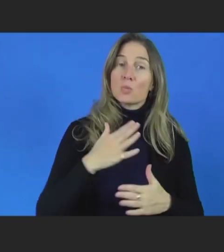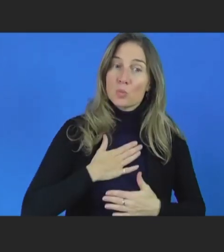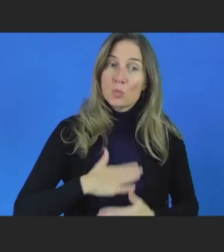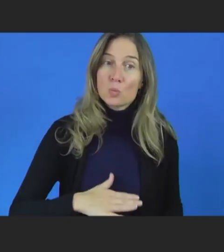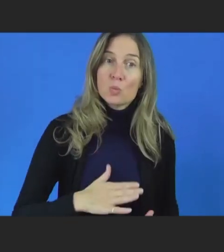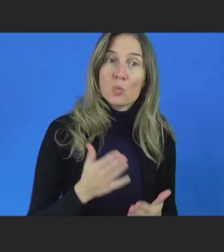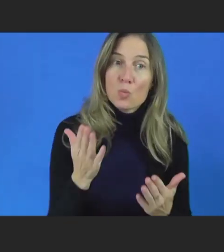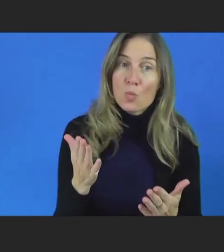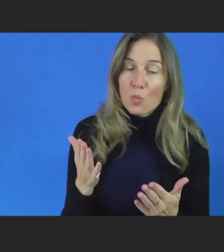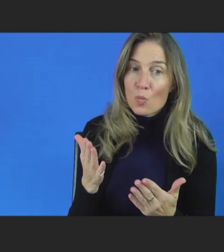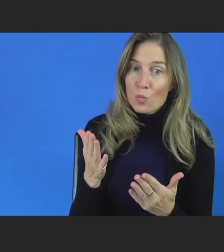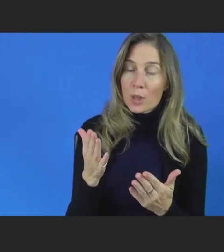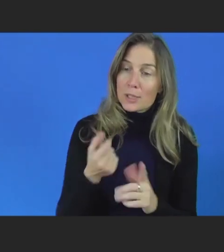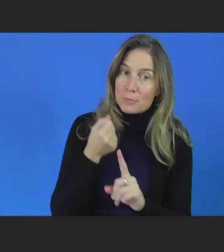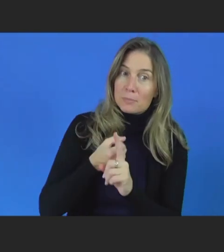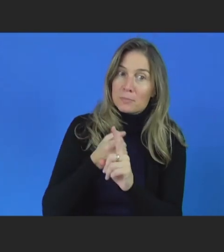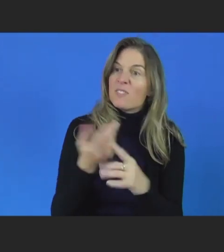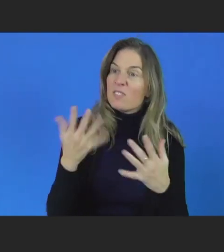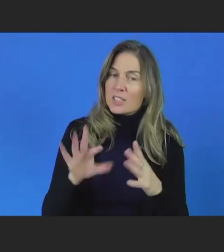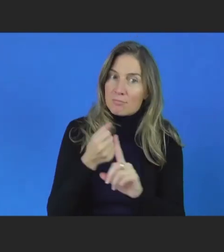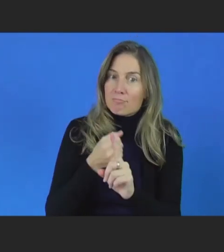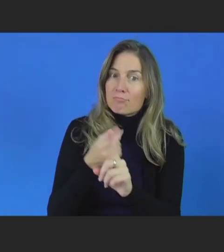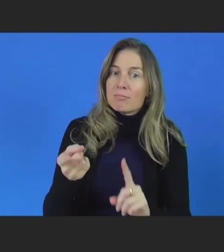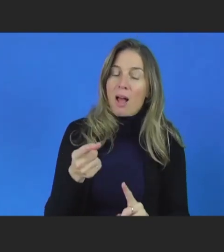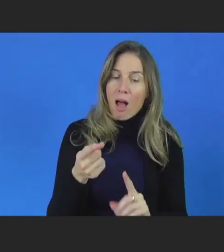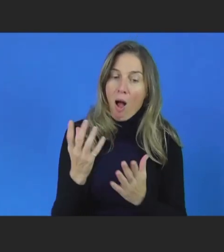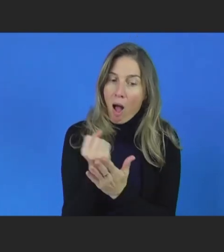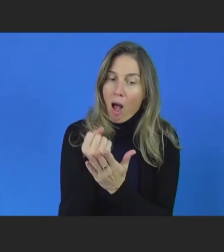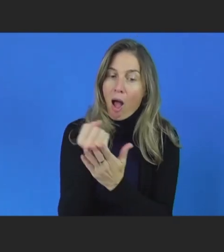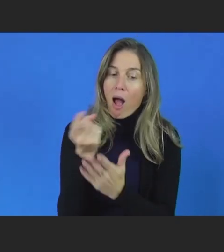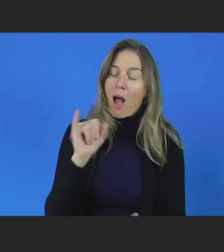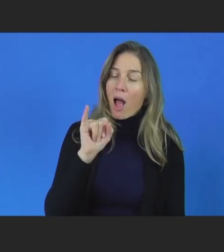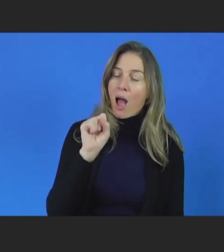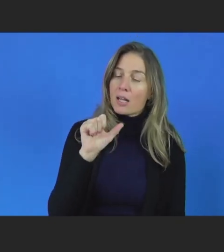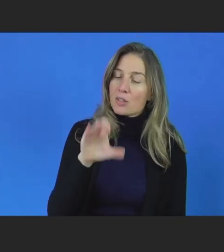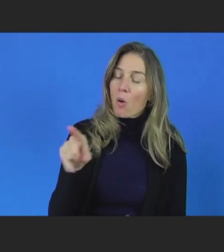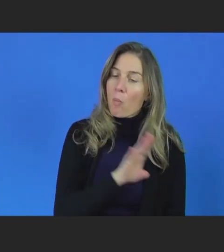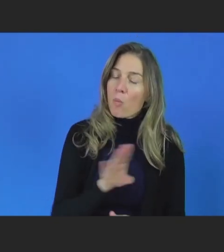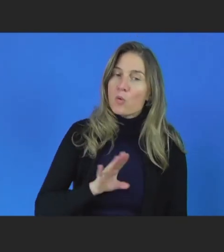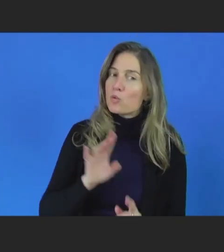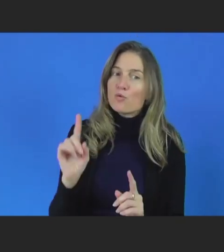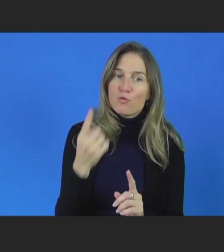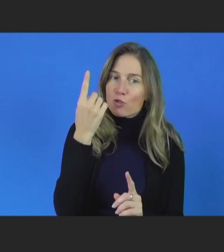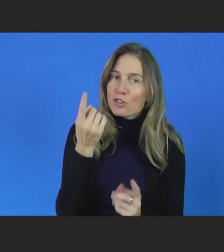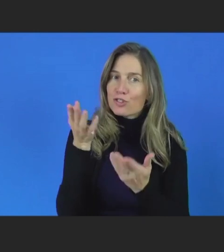the ISAC board. And so I wanted to bring that to you and ask that question to you.